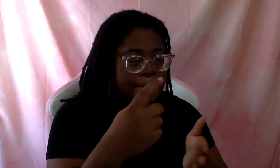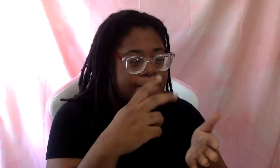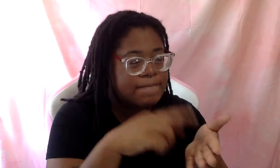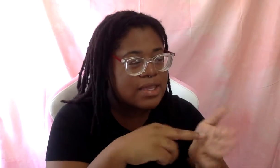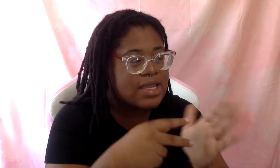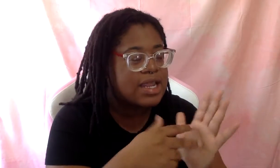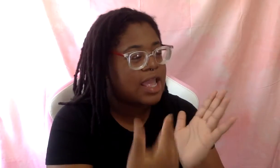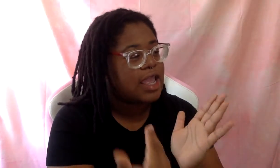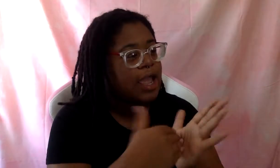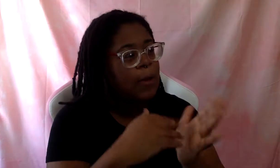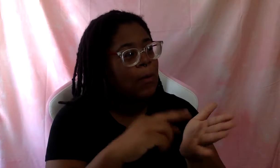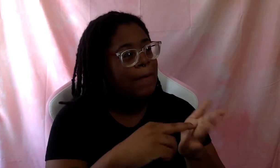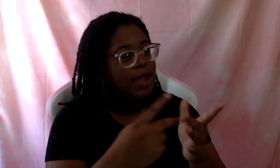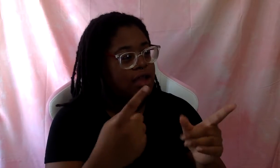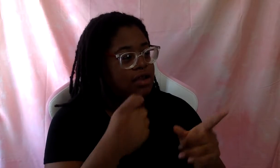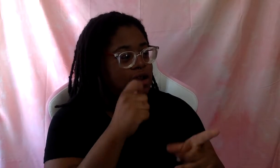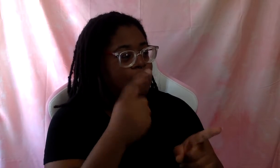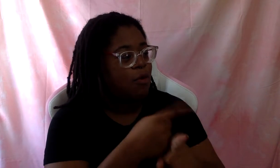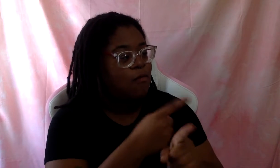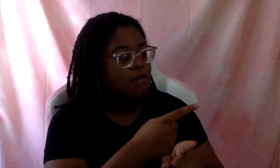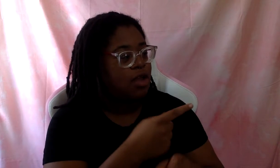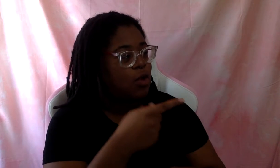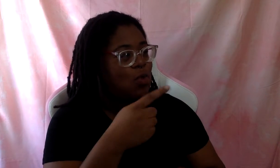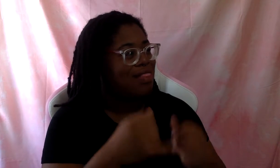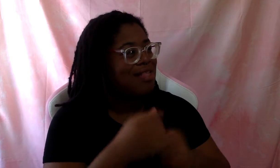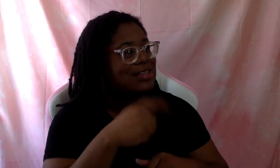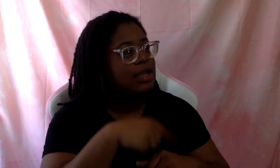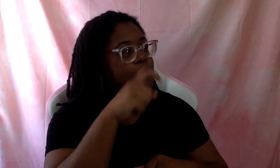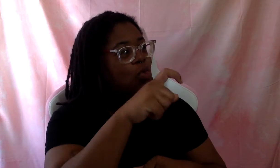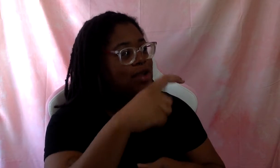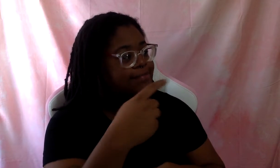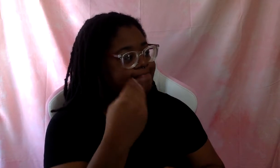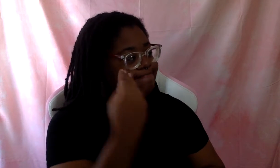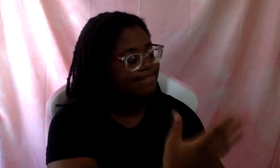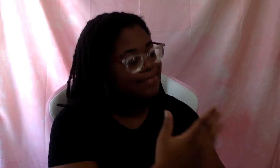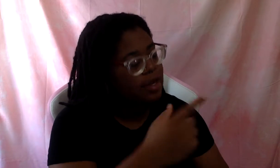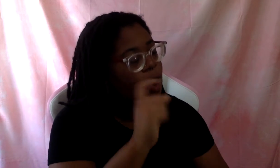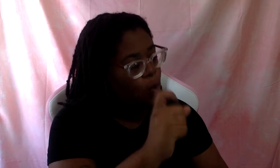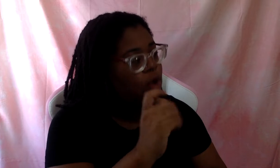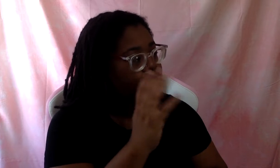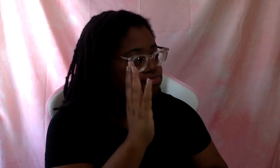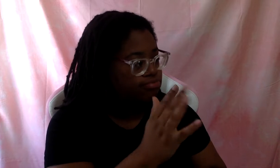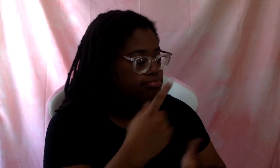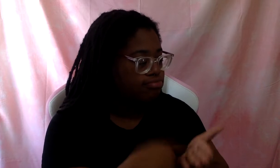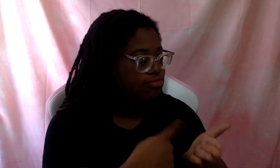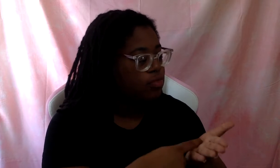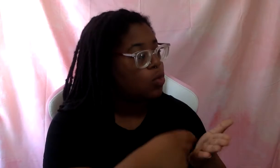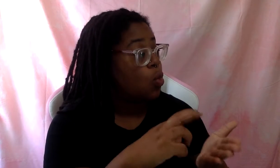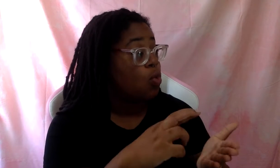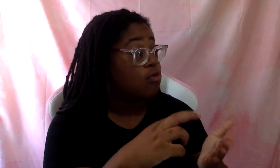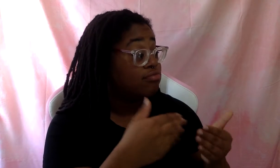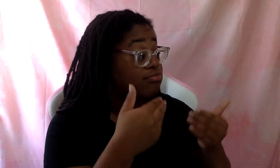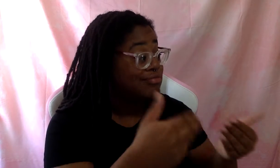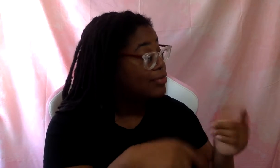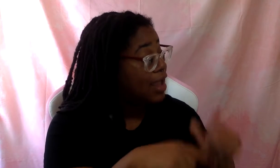had to tell someone, I will be having this conversation with you, or we can't move forward? Yeah. Um, are you,